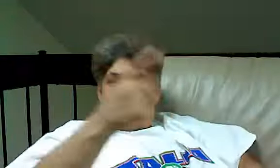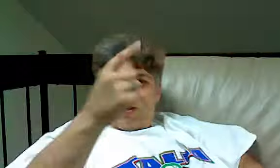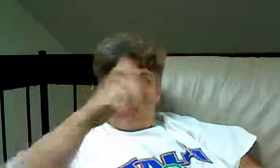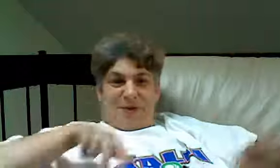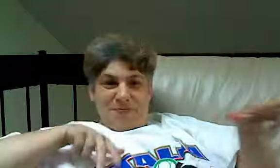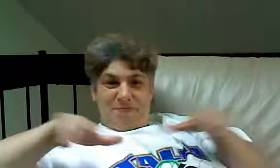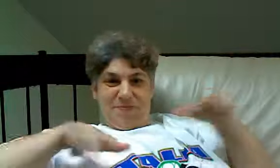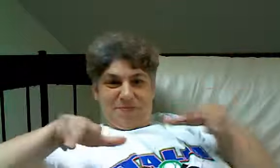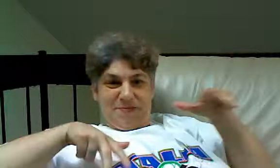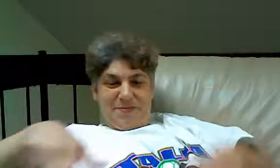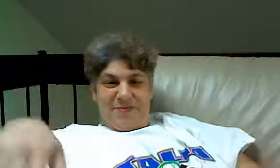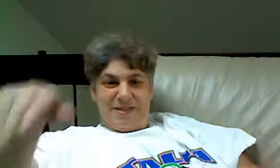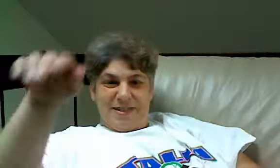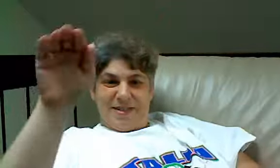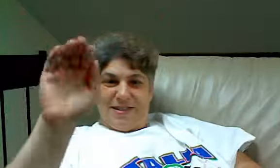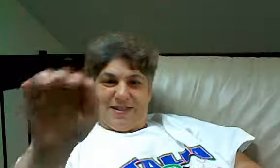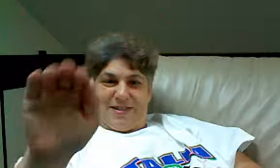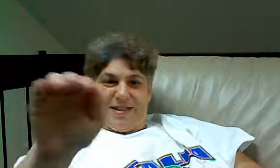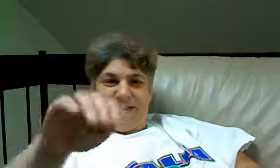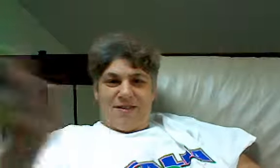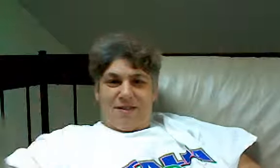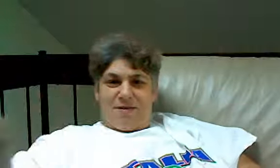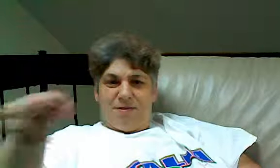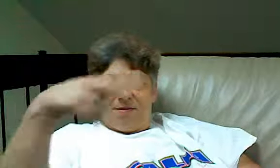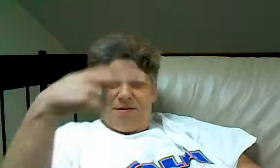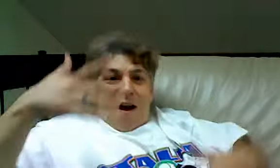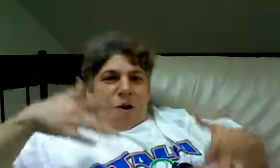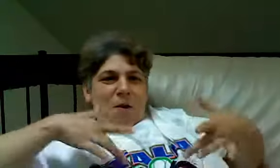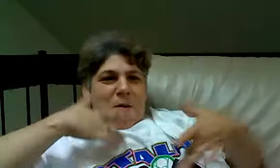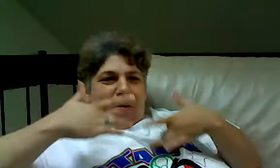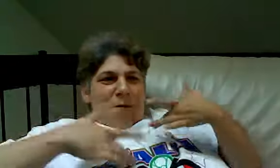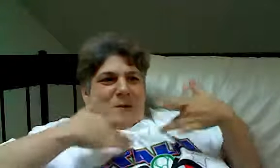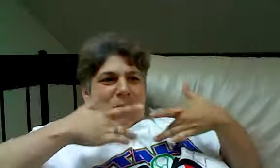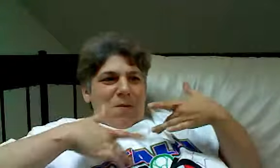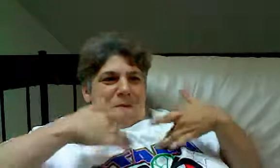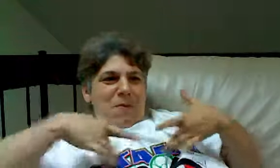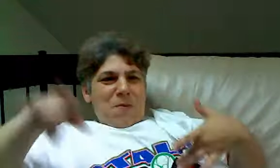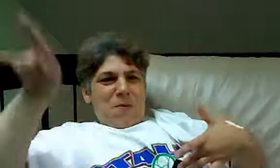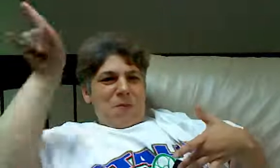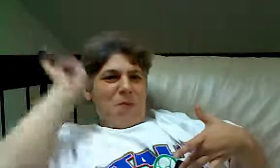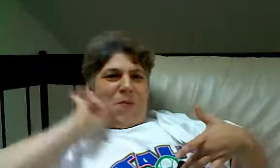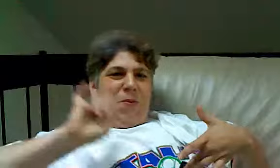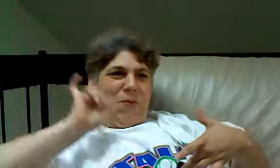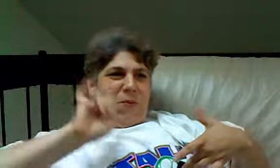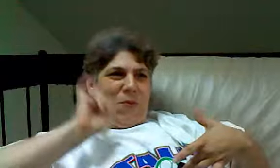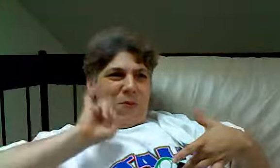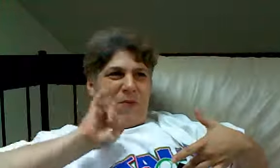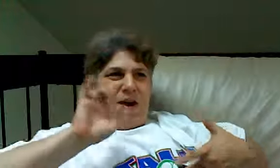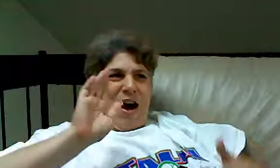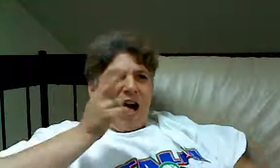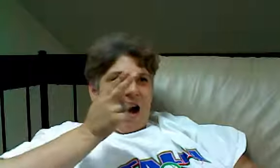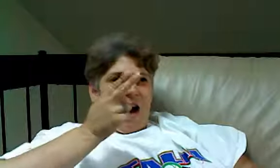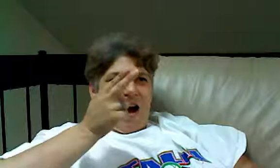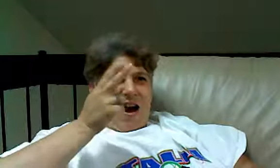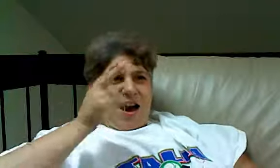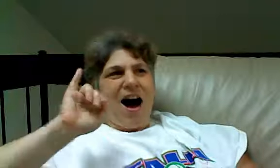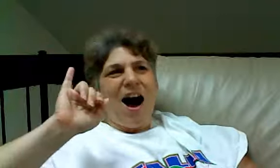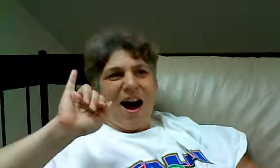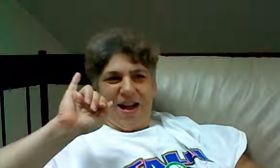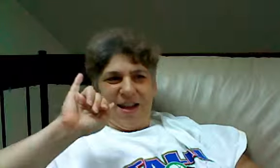May he have plans to finally bury the hatchet with Mikey and Junior. He's going to like me. If this room